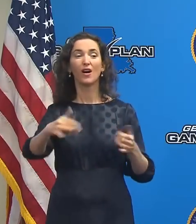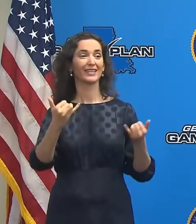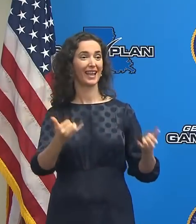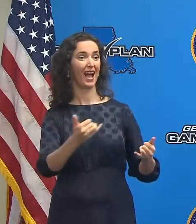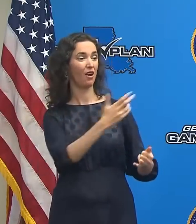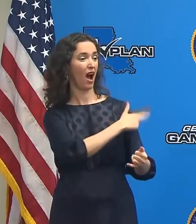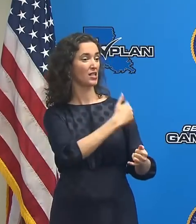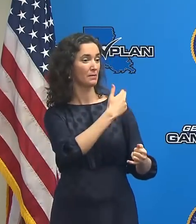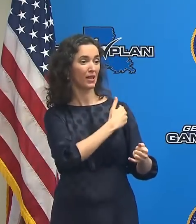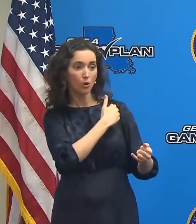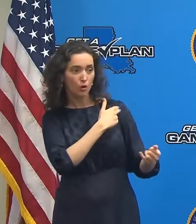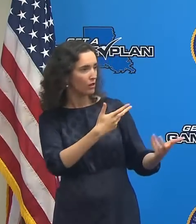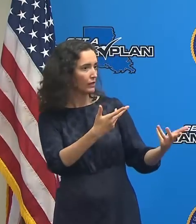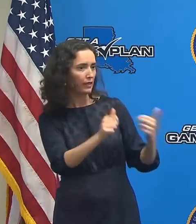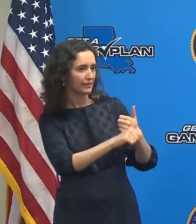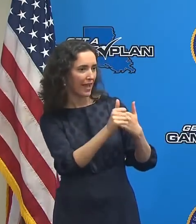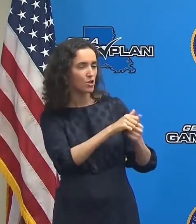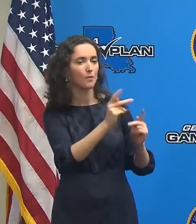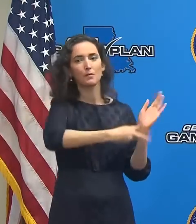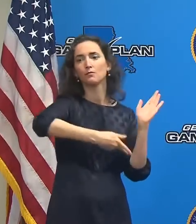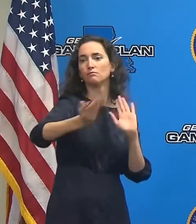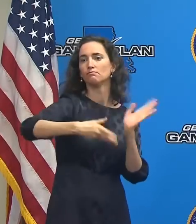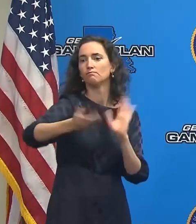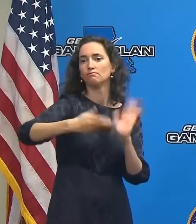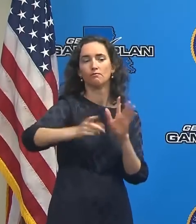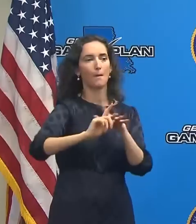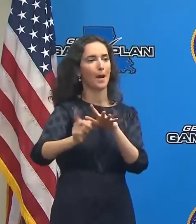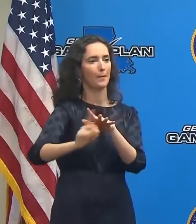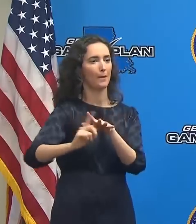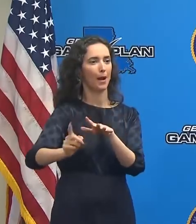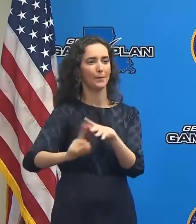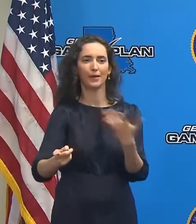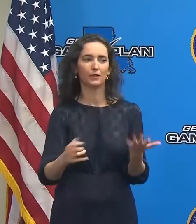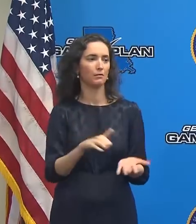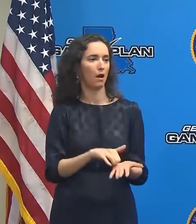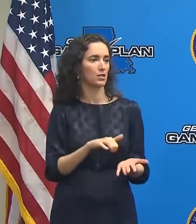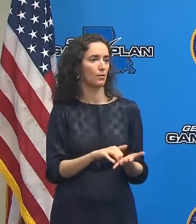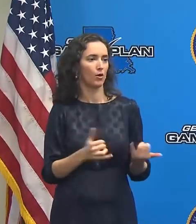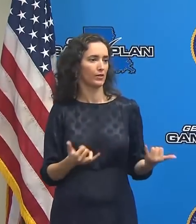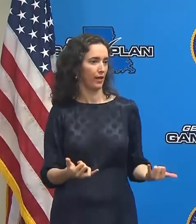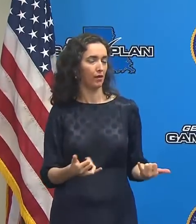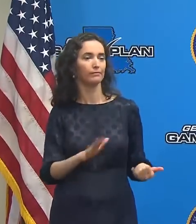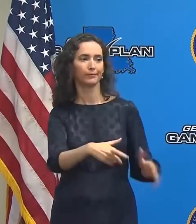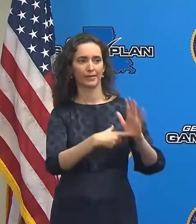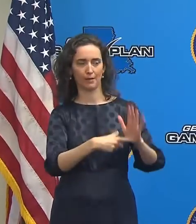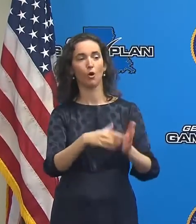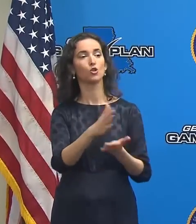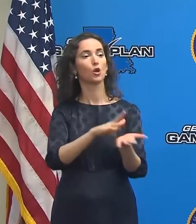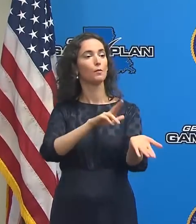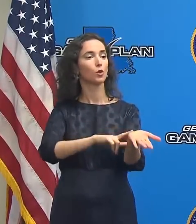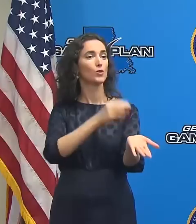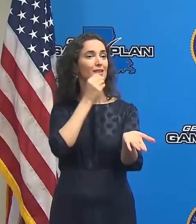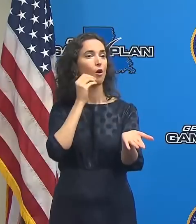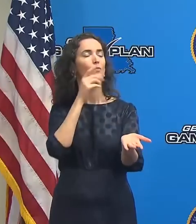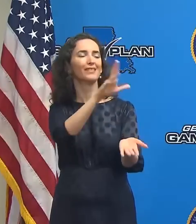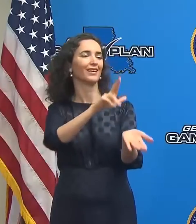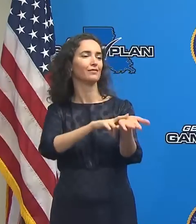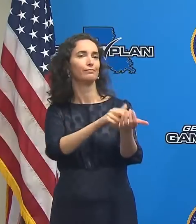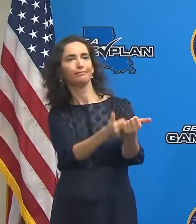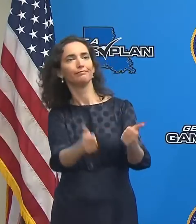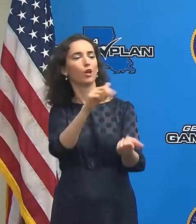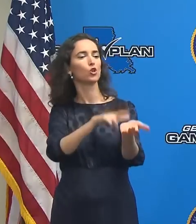possible. And and so, you know, we're having to work, for example, with the nursing home association too,